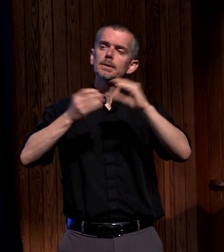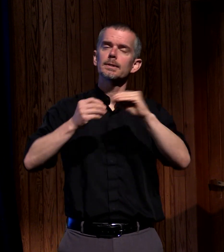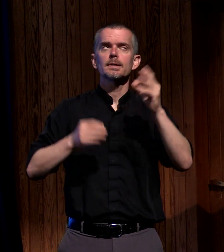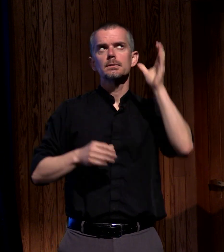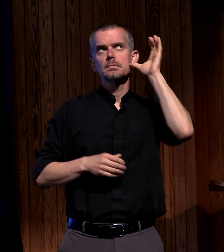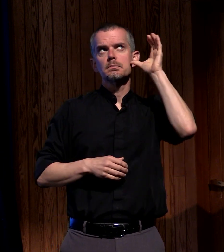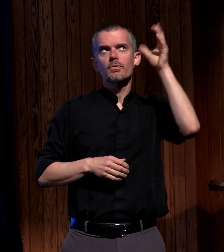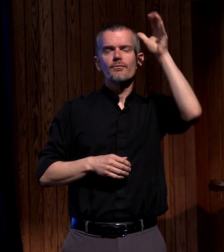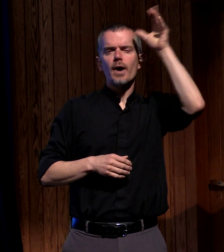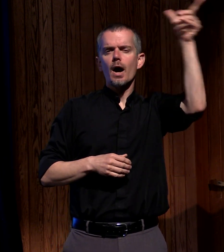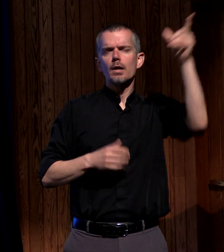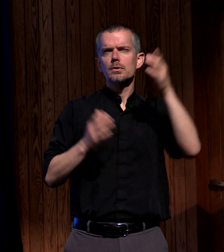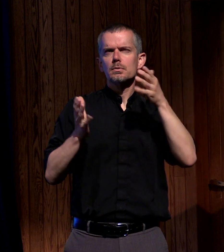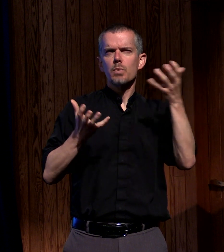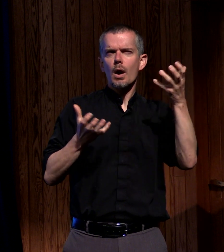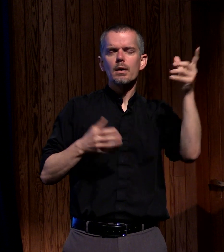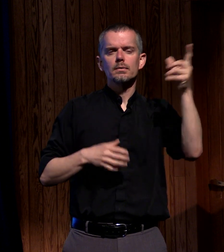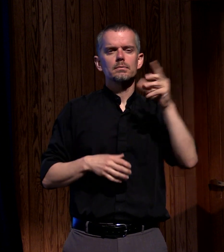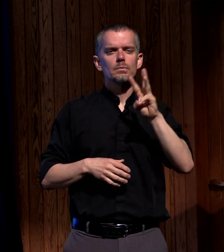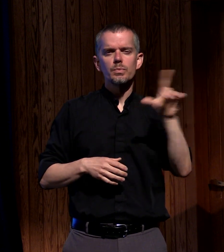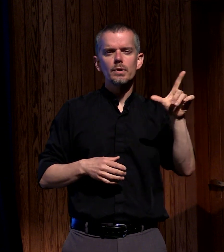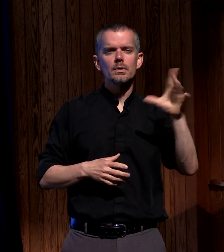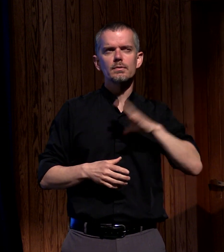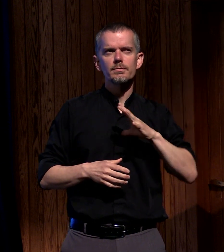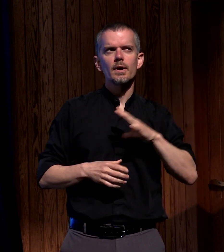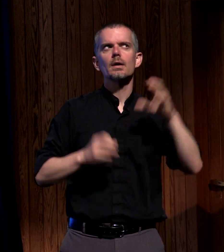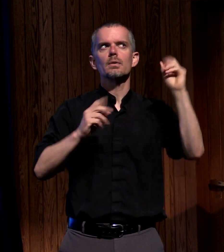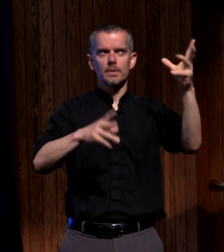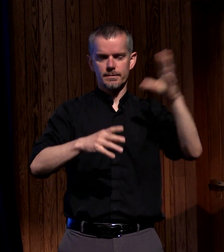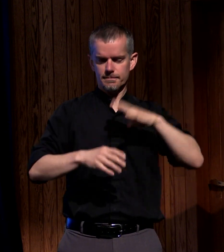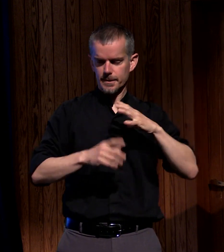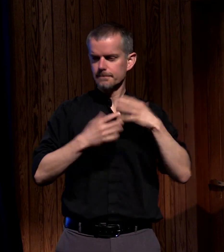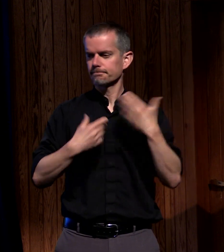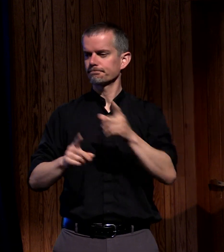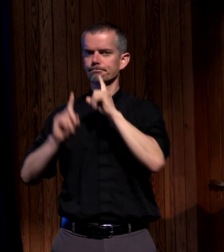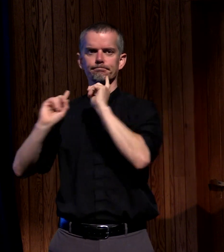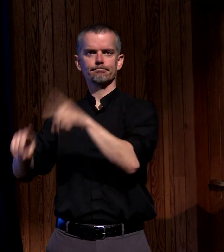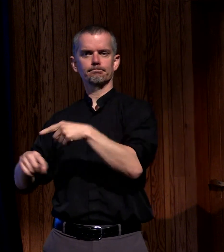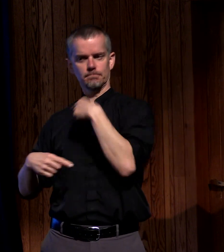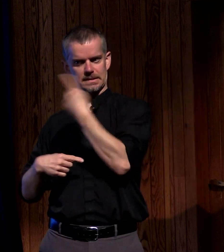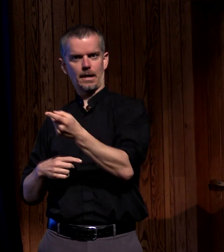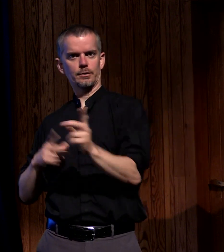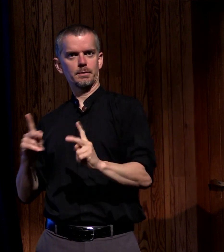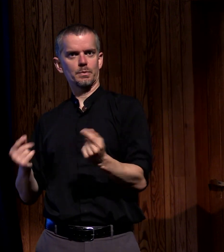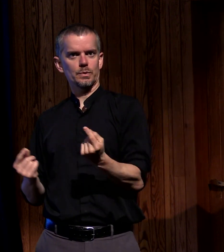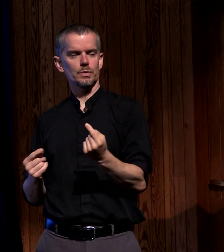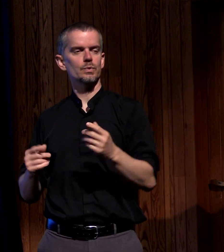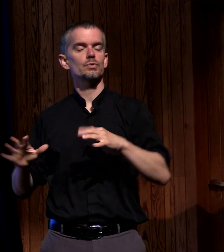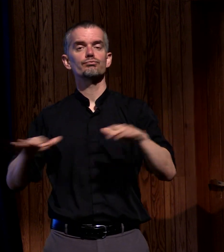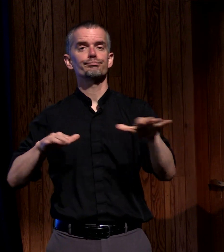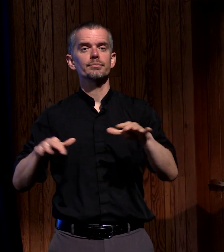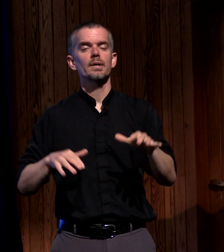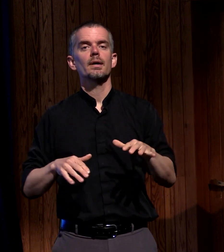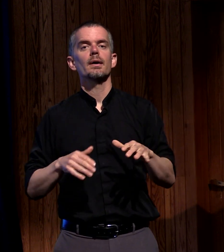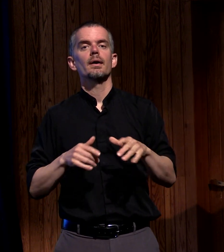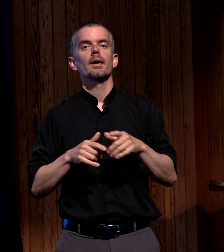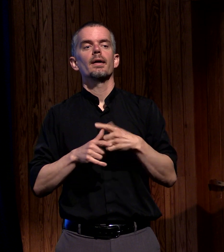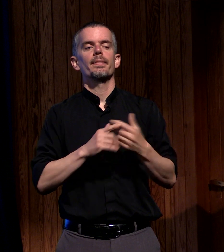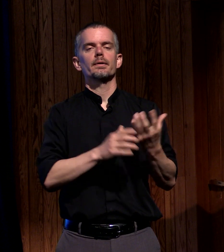will of the Father he tells them this is what we're going to do and they're like oh yeah let's do it here we go then we have this 10-day window where we're